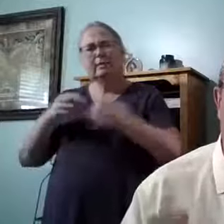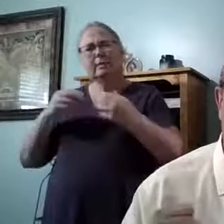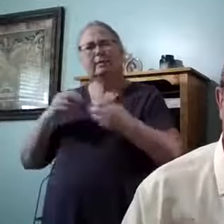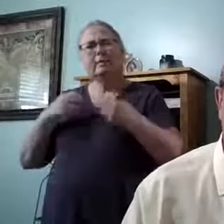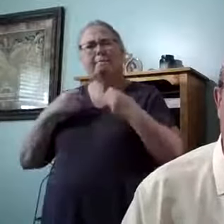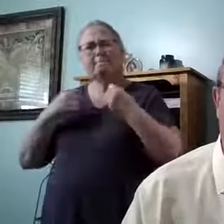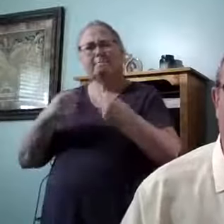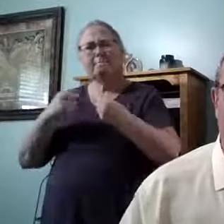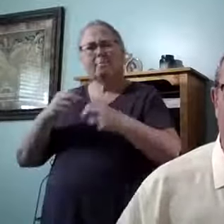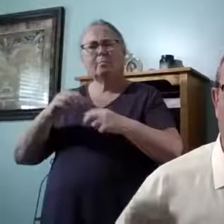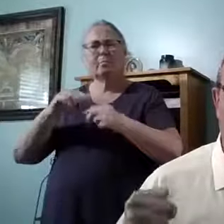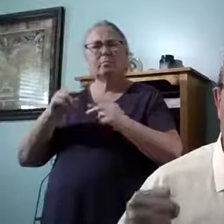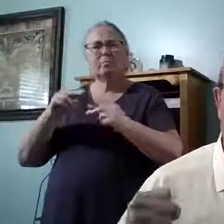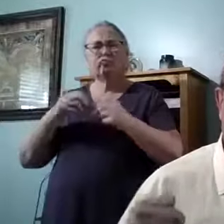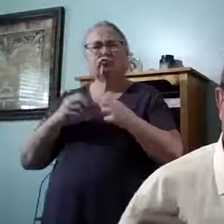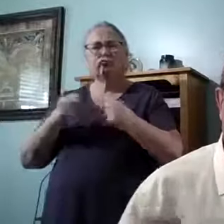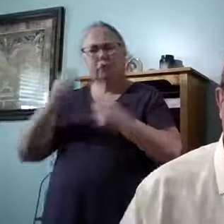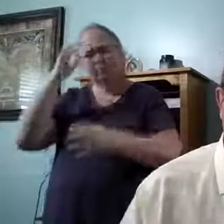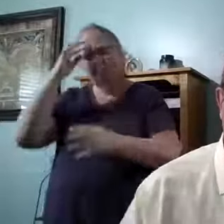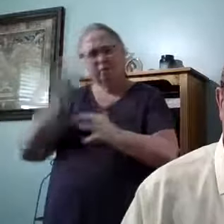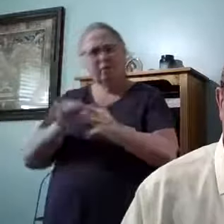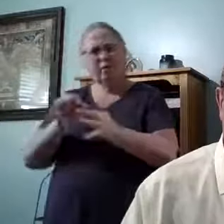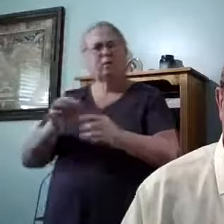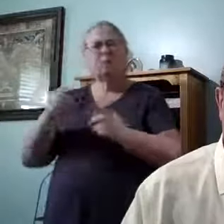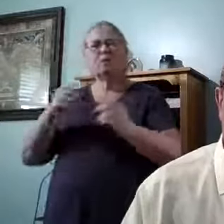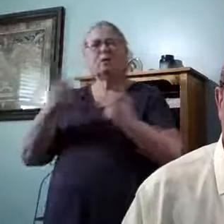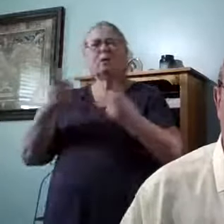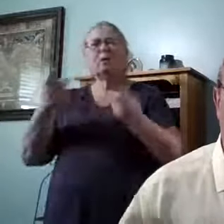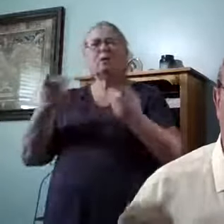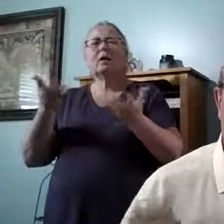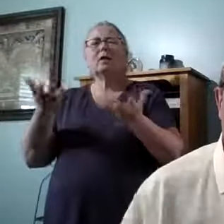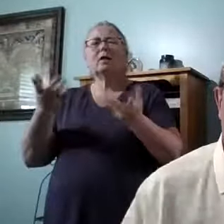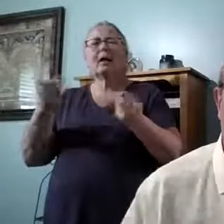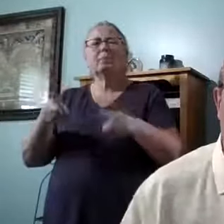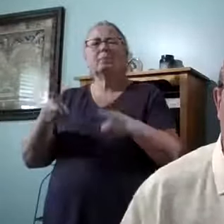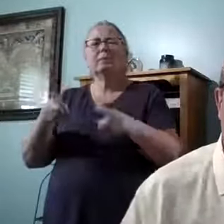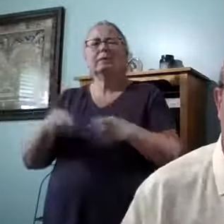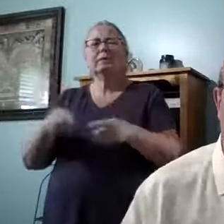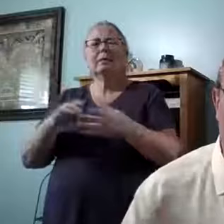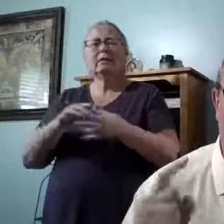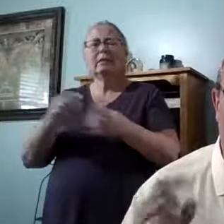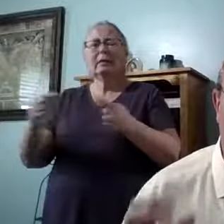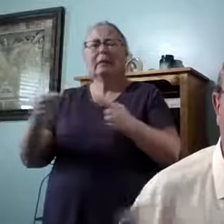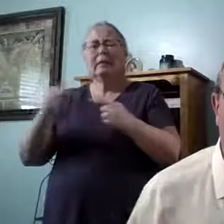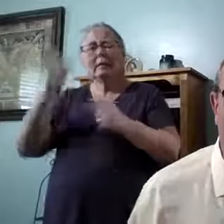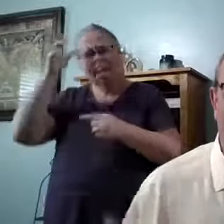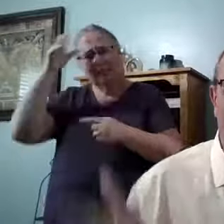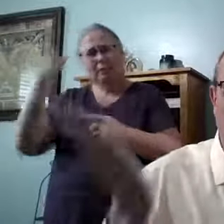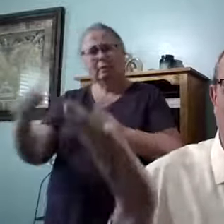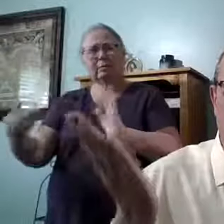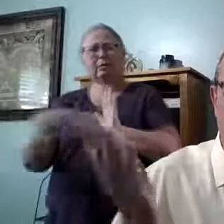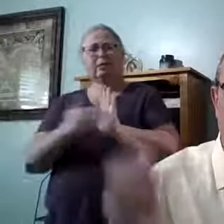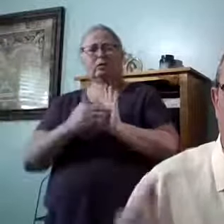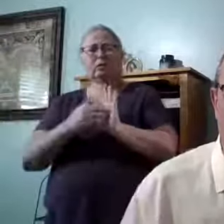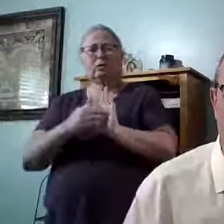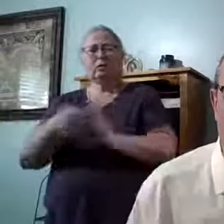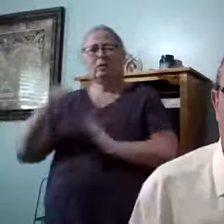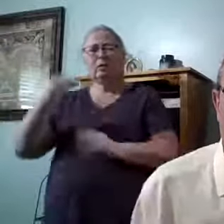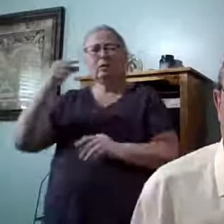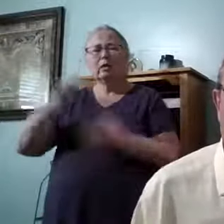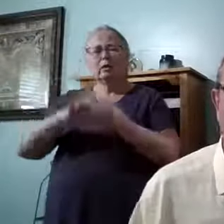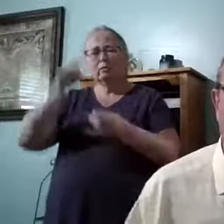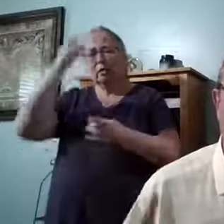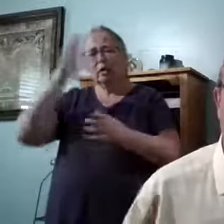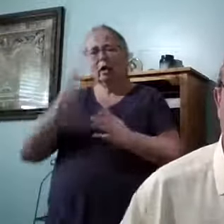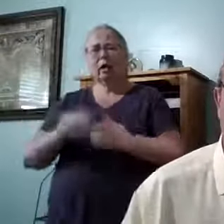build your faith so that when the enemy comes in like a flood, the spirit of the Lord is going to raise up a standard